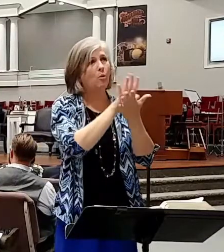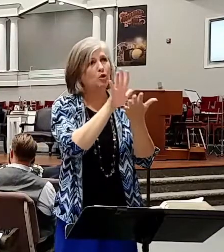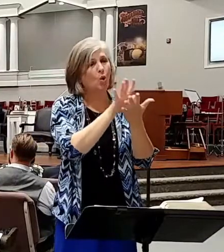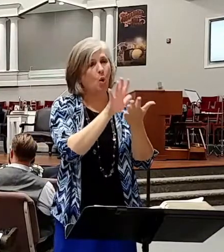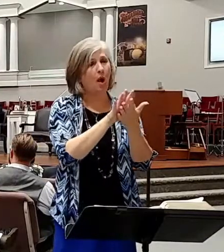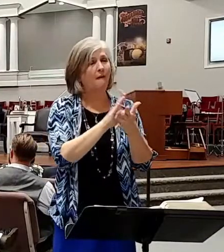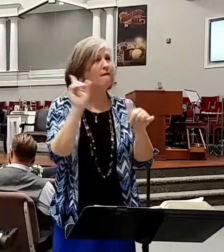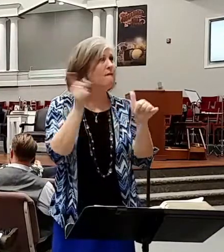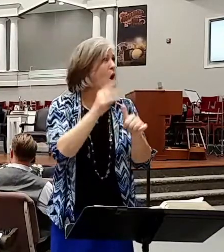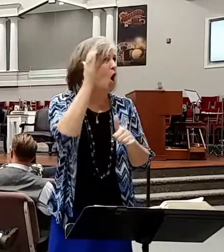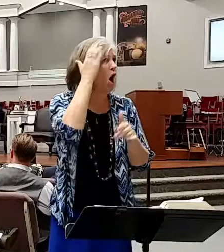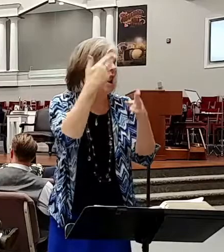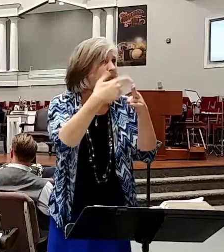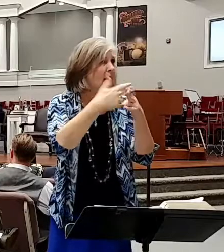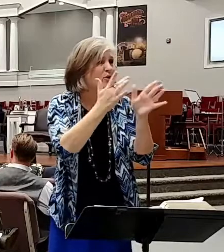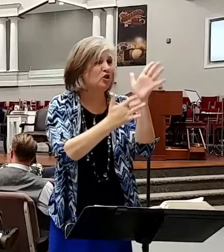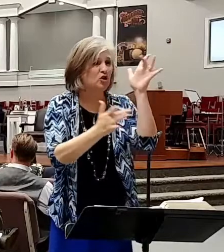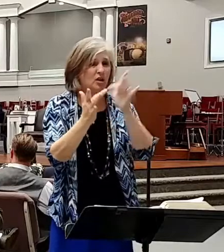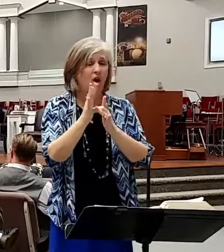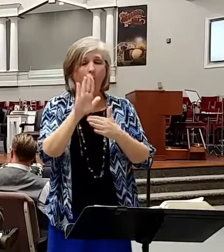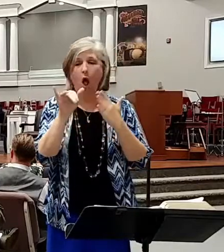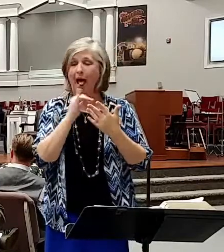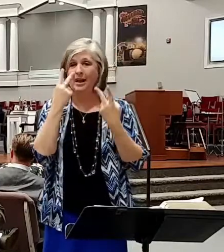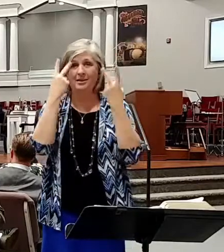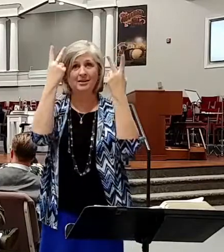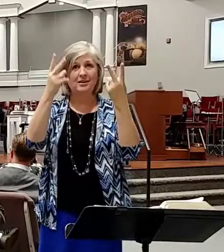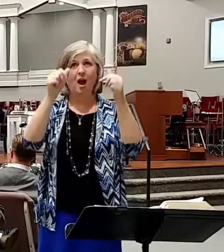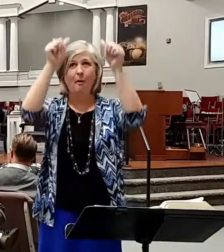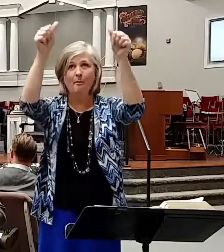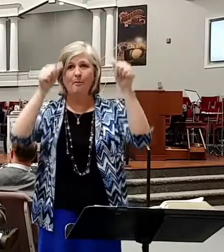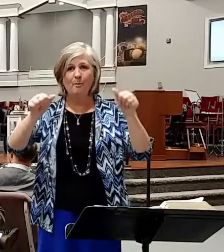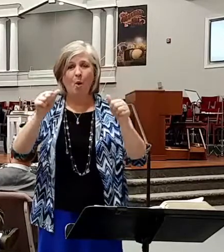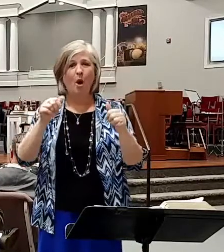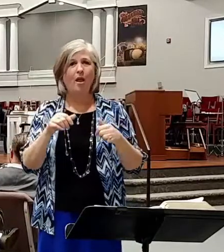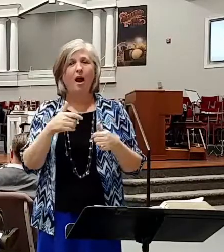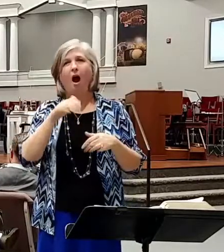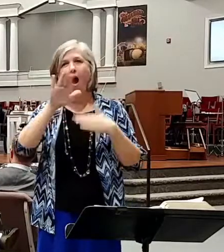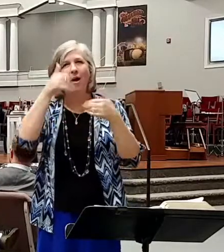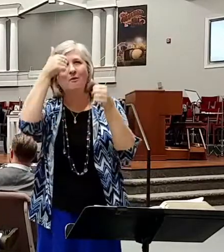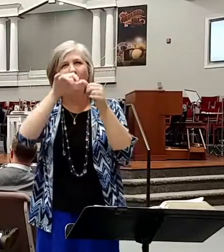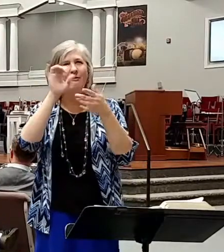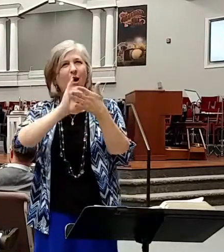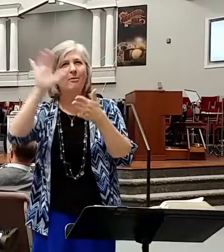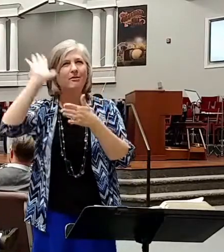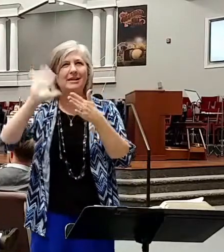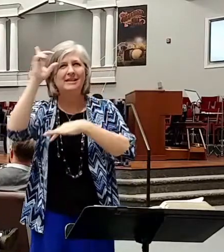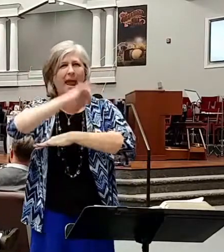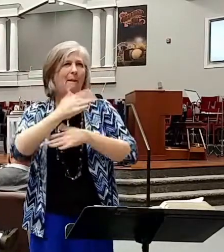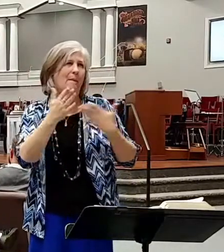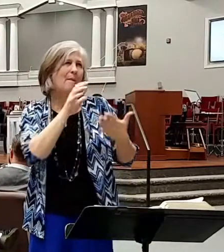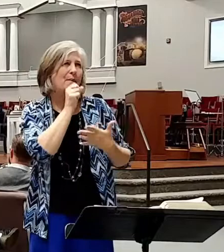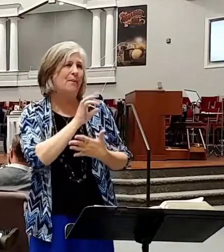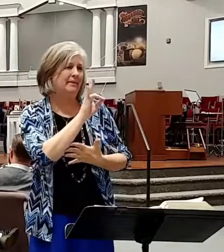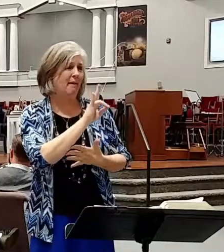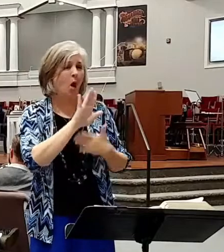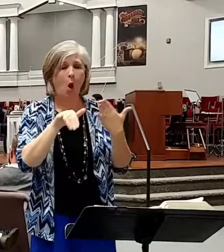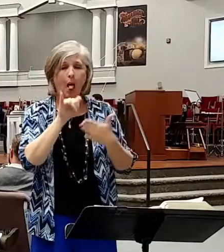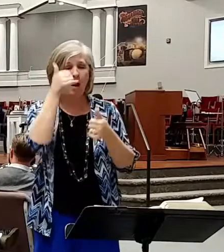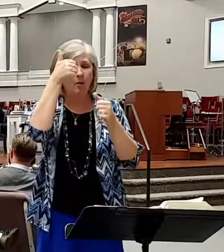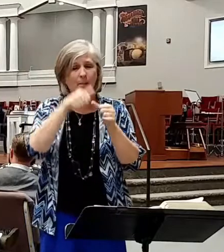heard the name Jesus, and all I saw was a flannel graph. All I can remember from those days, I was probably seven. All I remember was flannel graph,